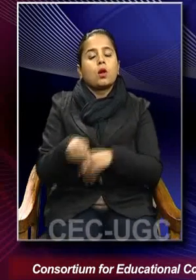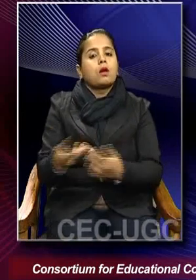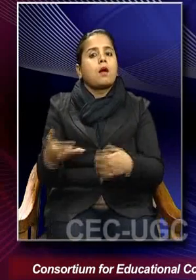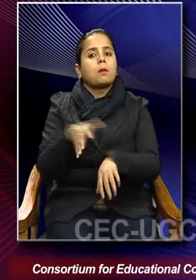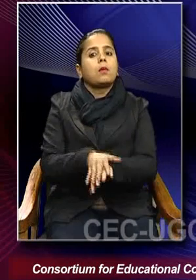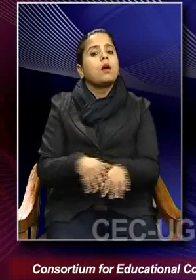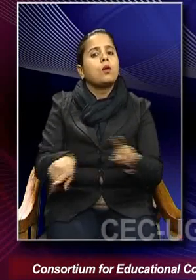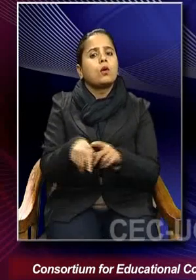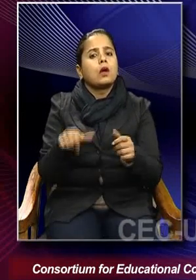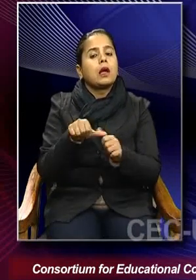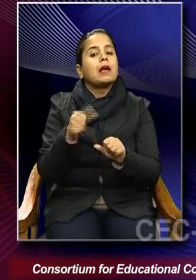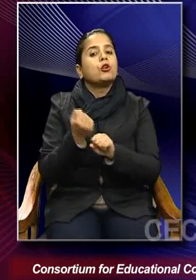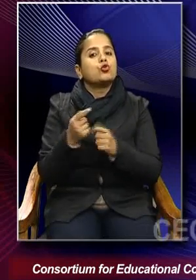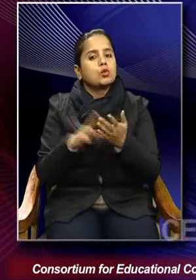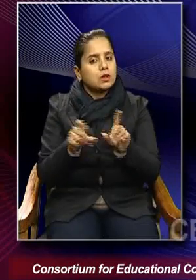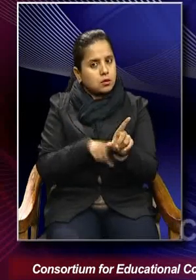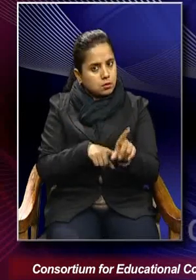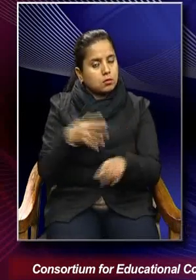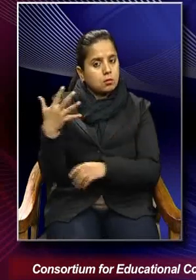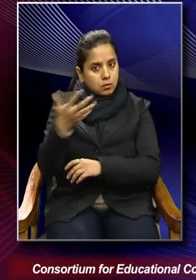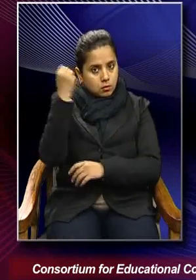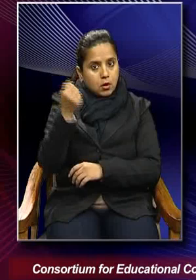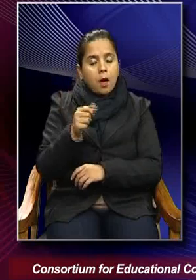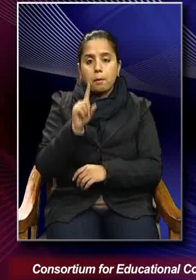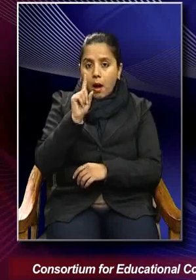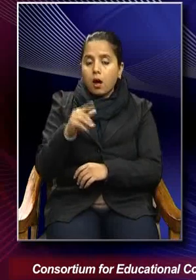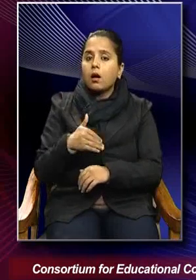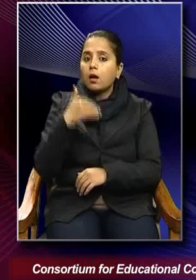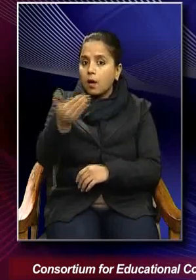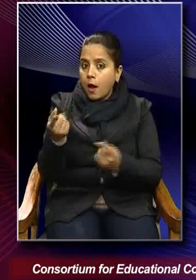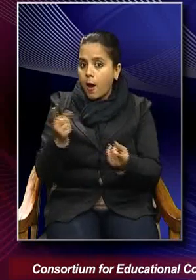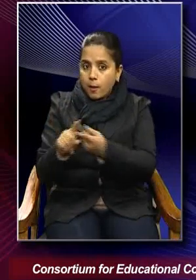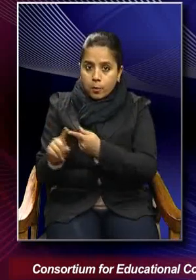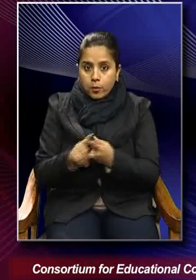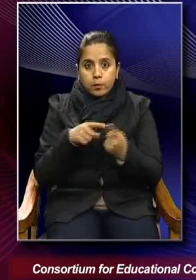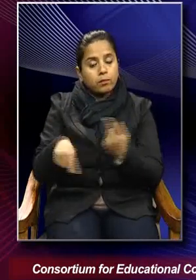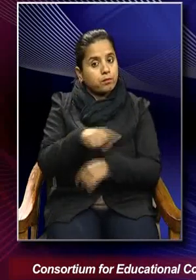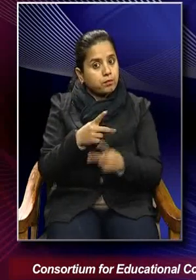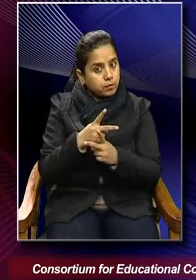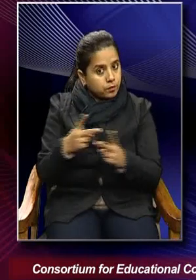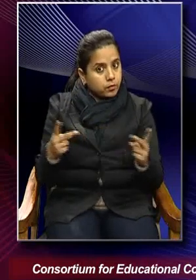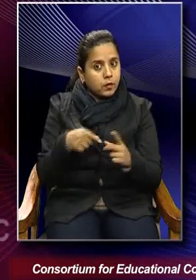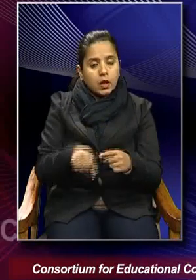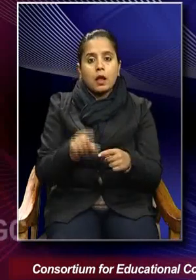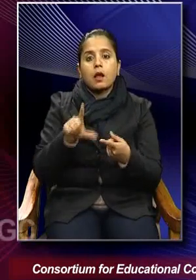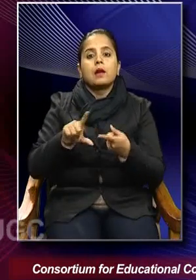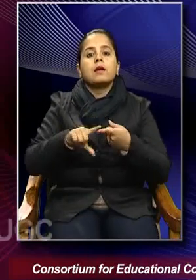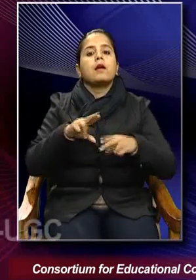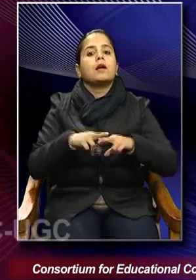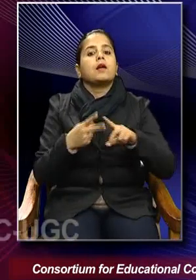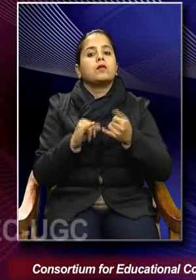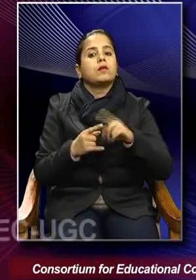through the agency of the state. And then, eventually, in the scheme of things, in the scheme of leftist politics,